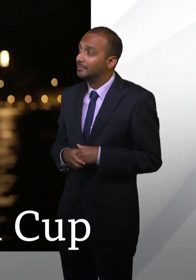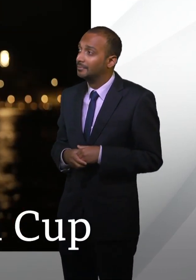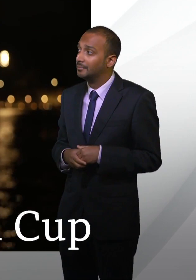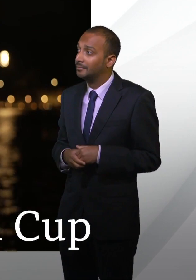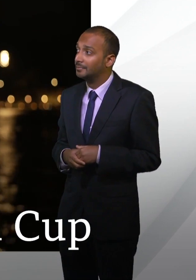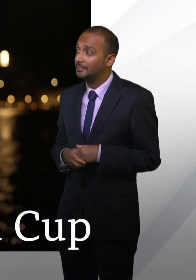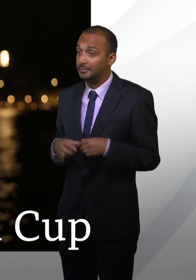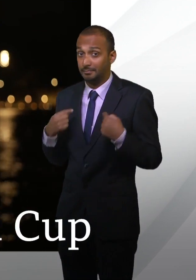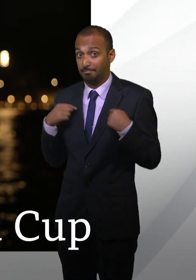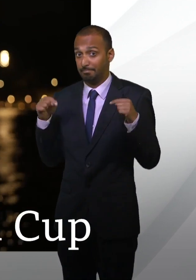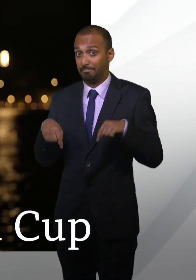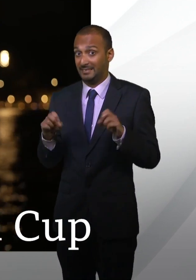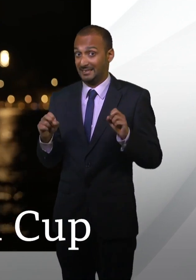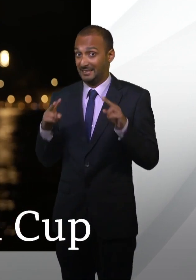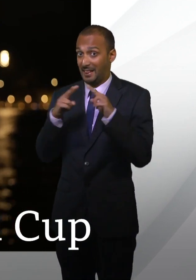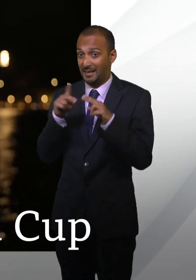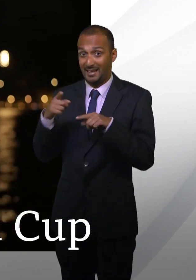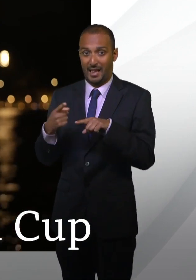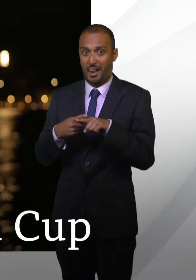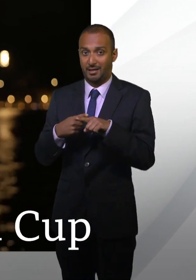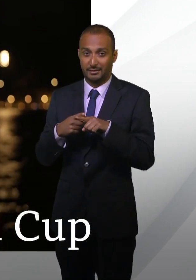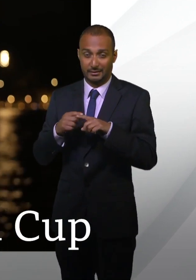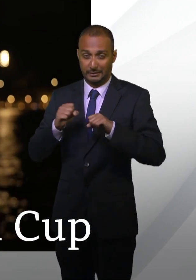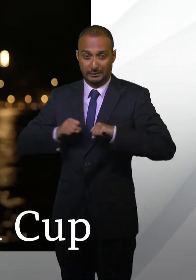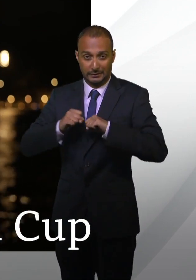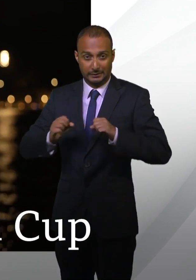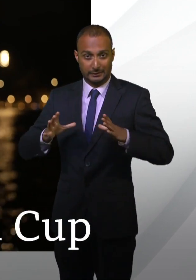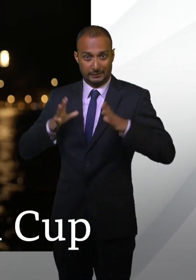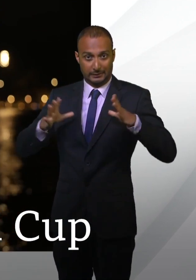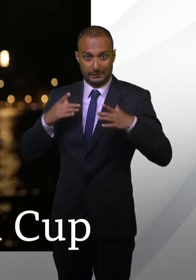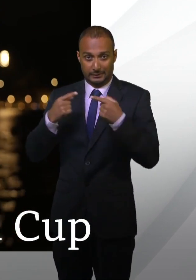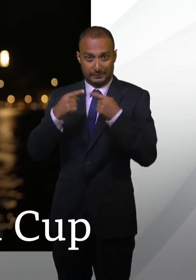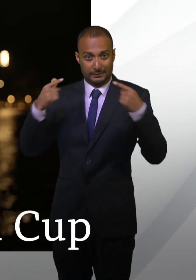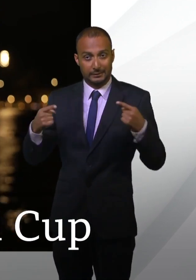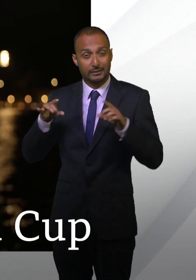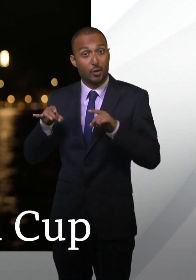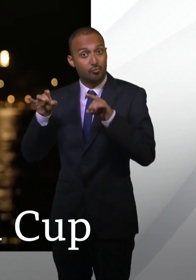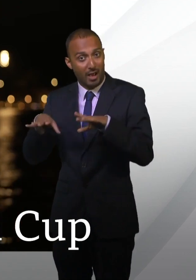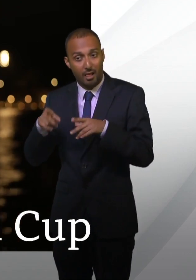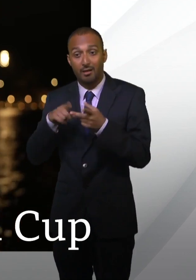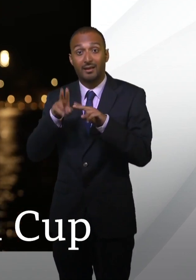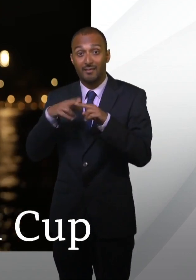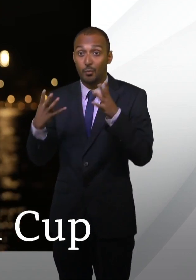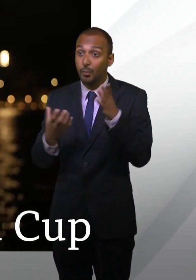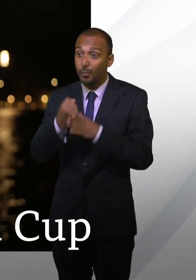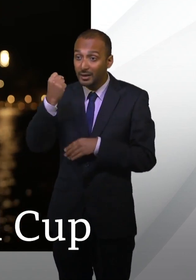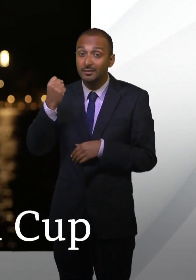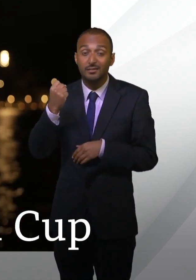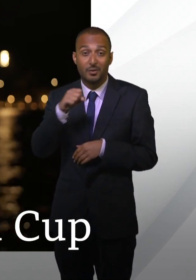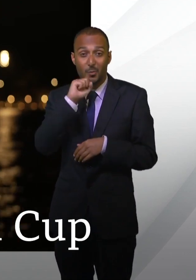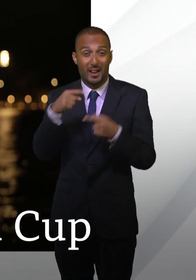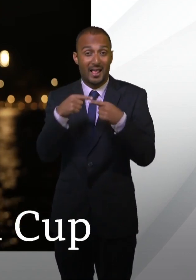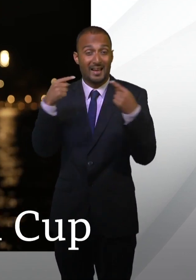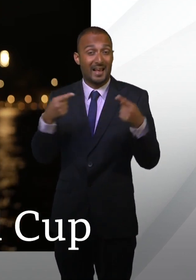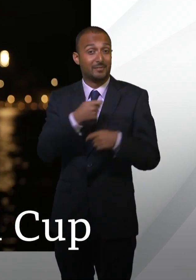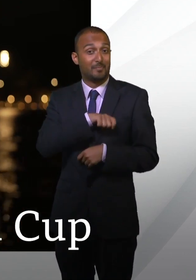And I'm live in Sydney as England prepare to play the Aussies. If they win, then they will face Spain, who have already booked their place in the Women's World